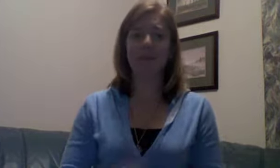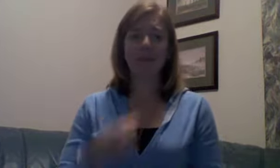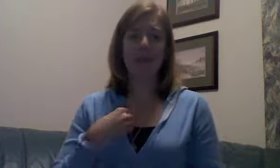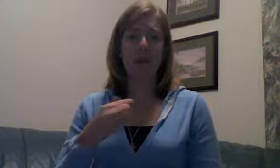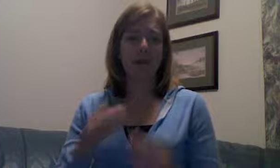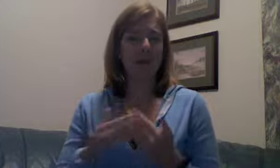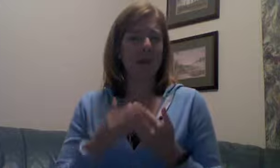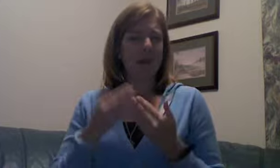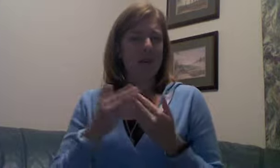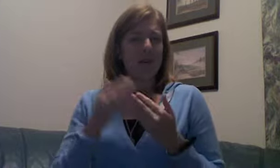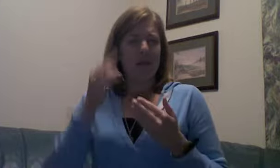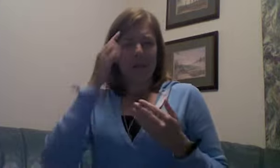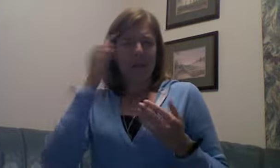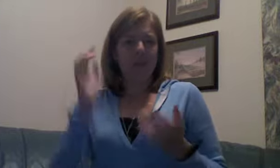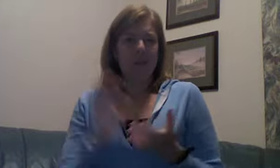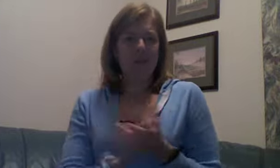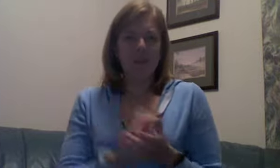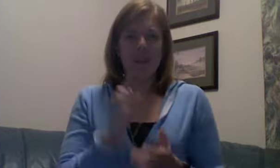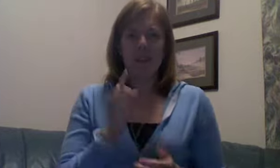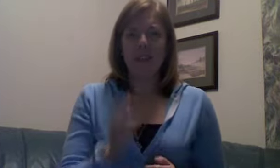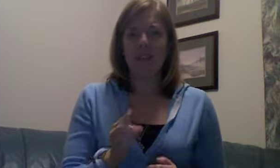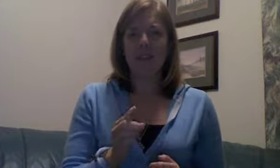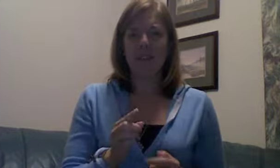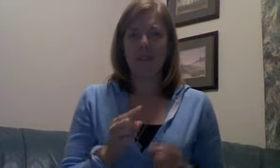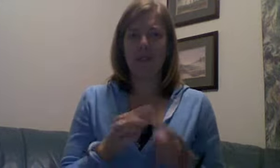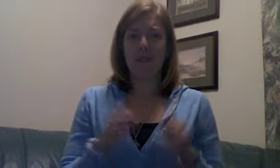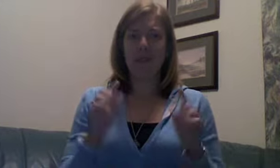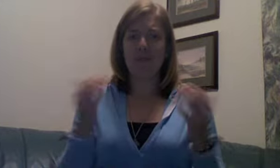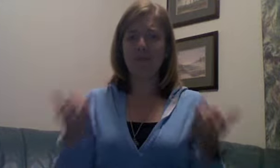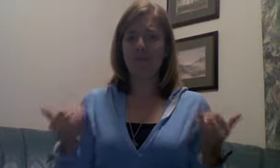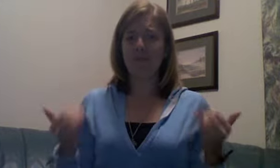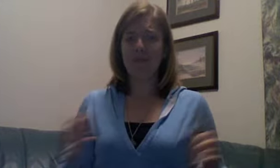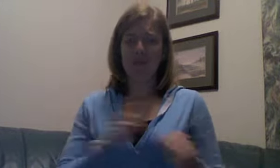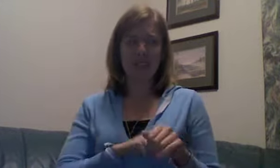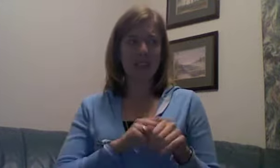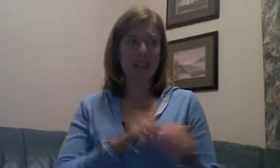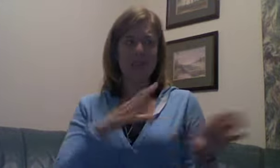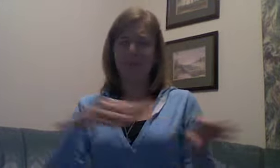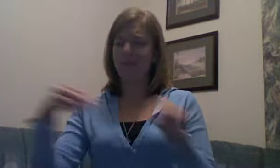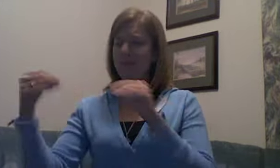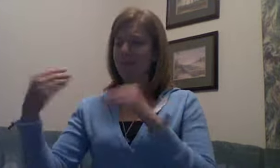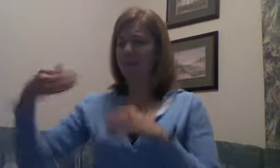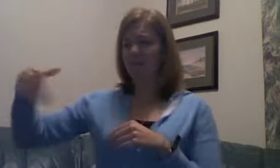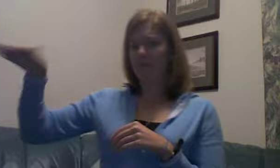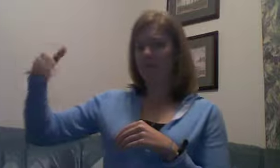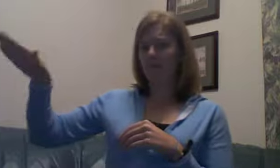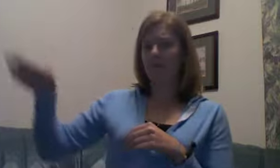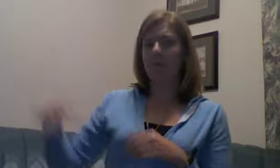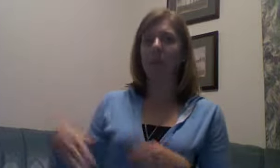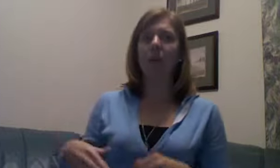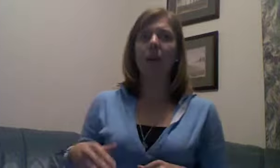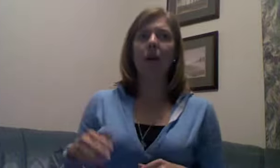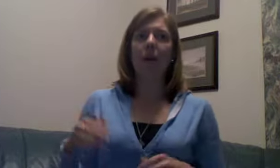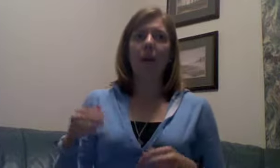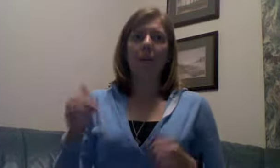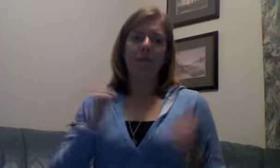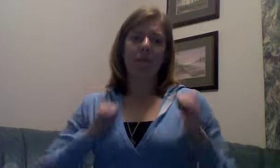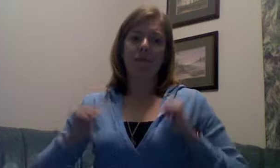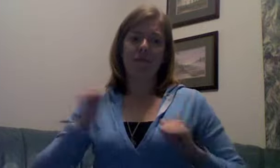really had me going, but now it's time to go, curtains finally